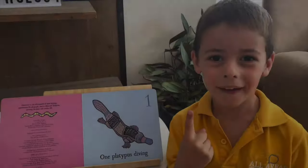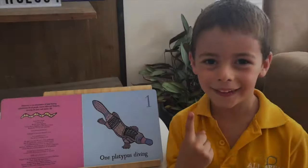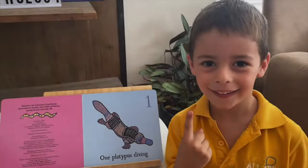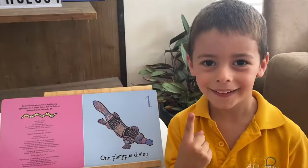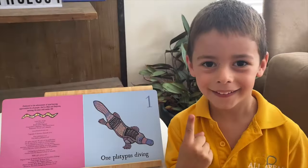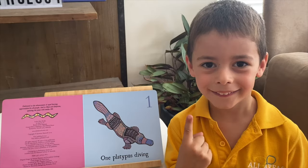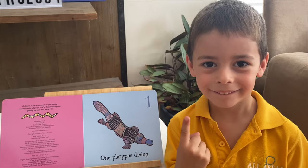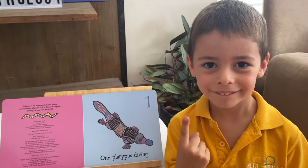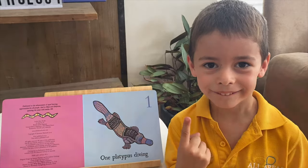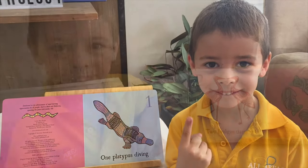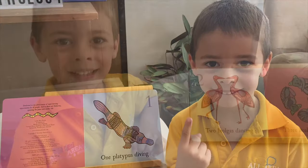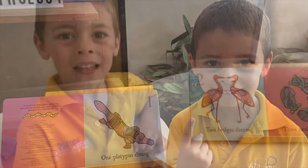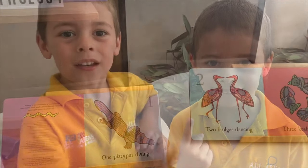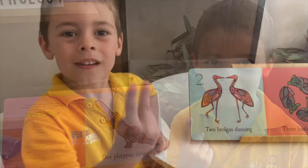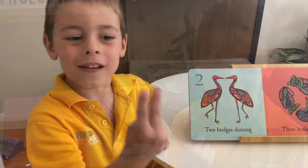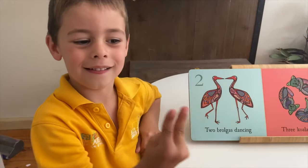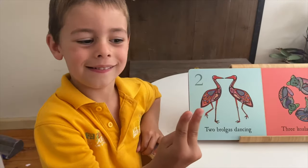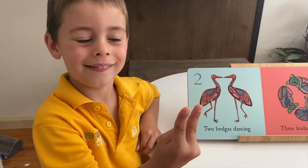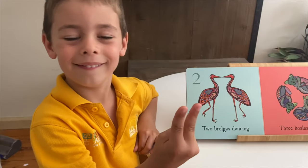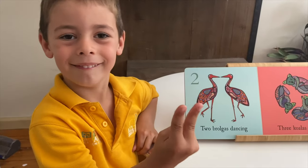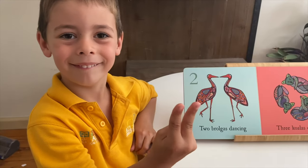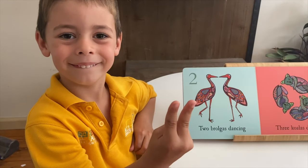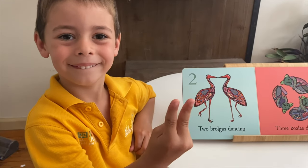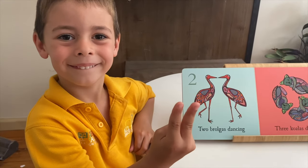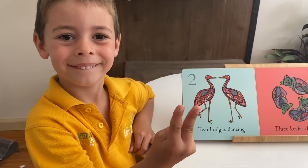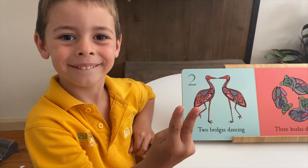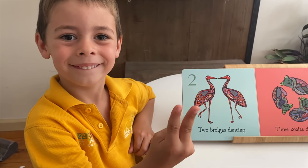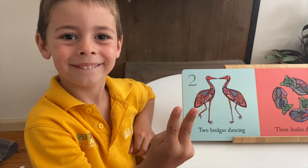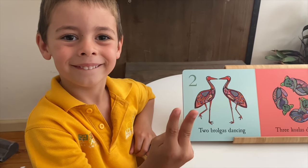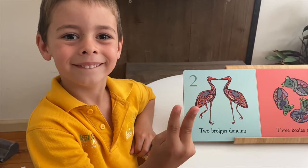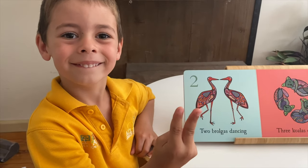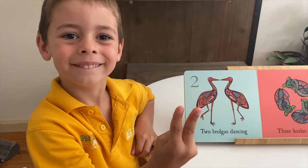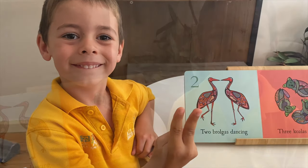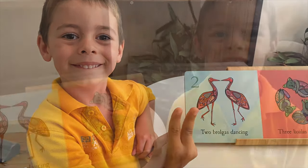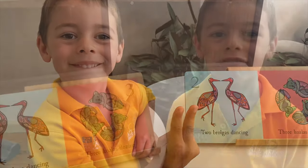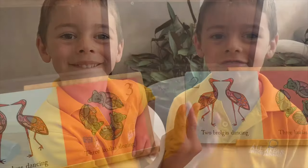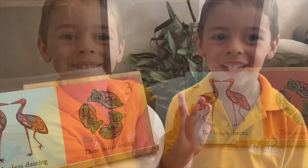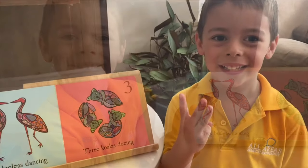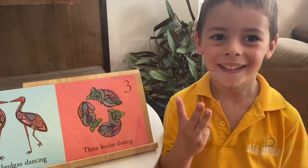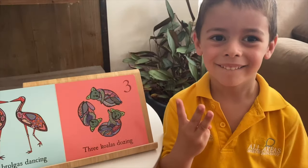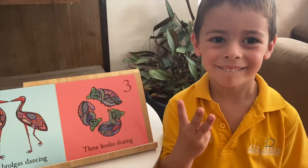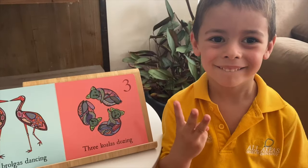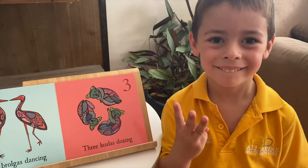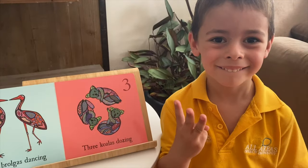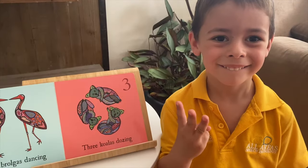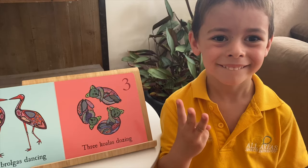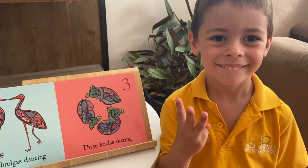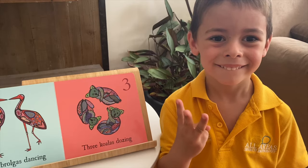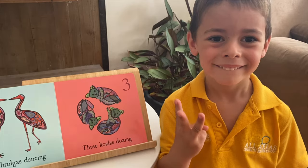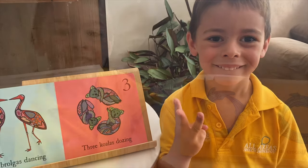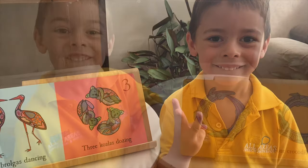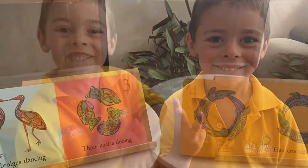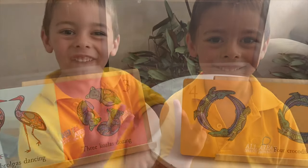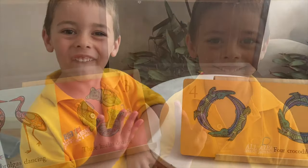two three four